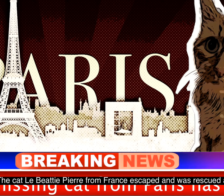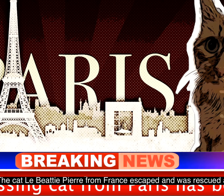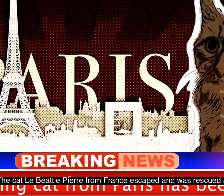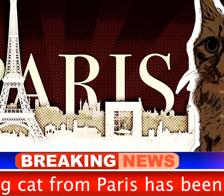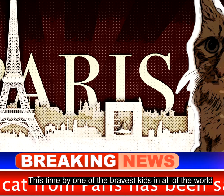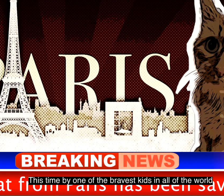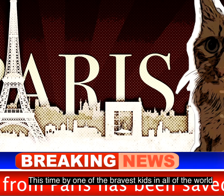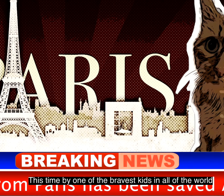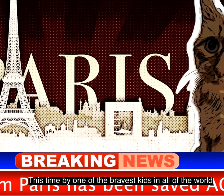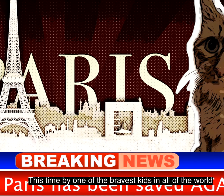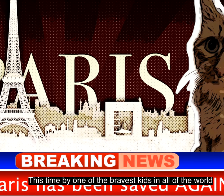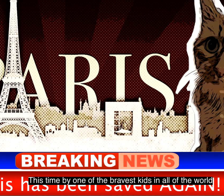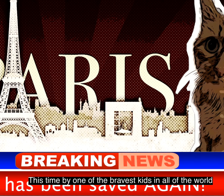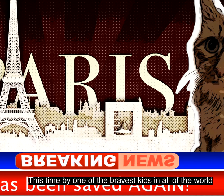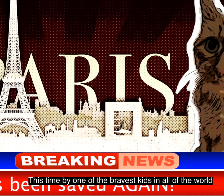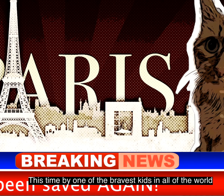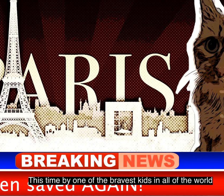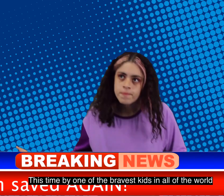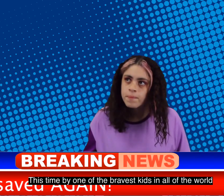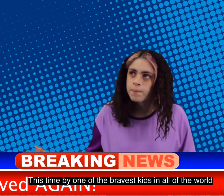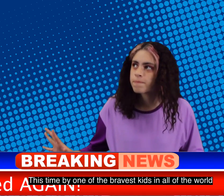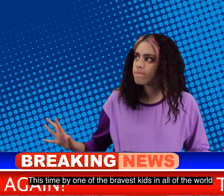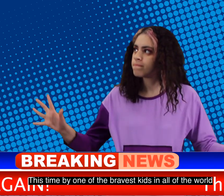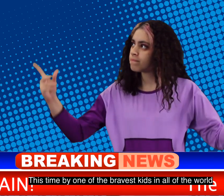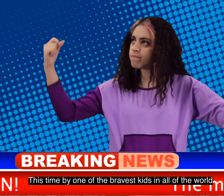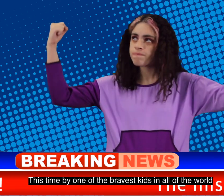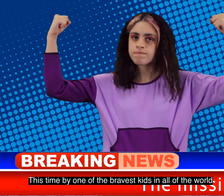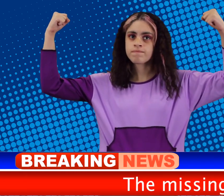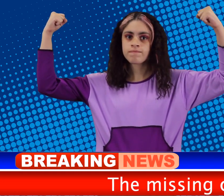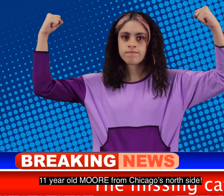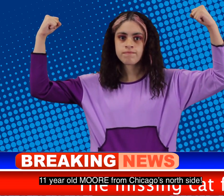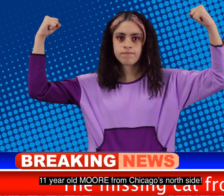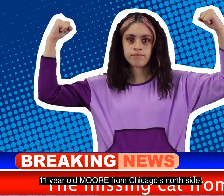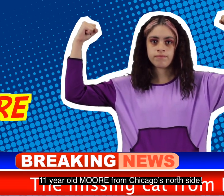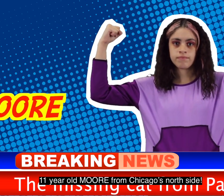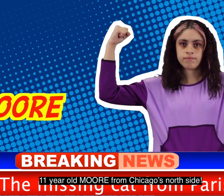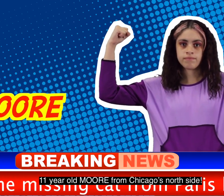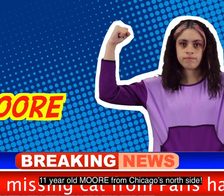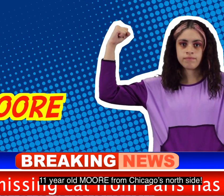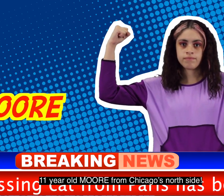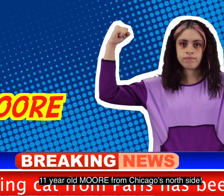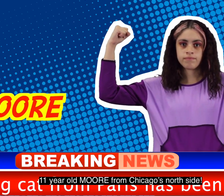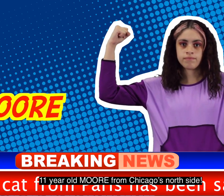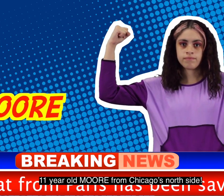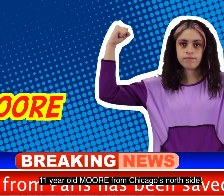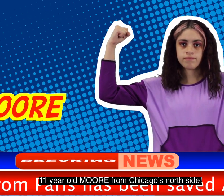this time by one of the bravest kids in all of the world 11 year old moore from chicago's north